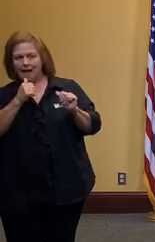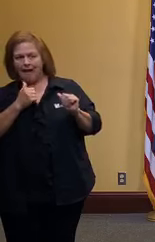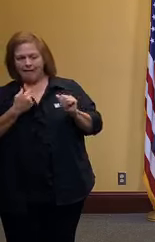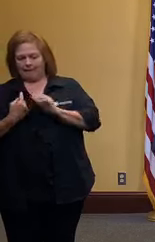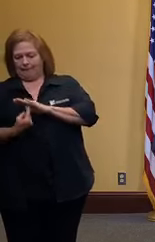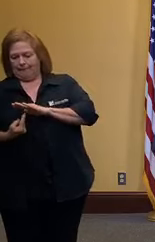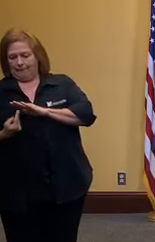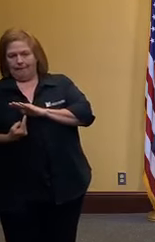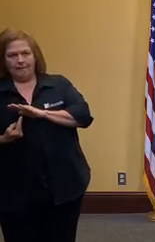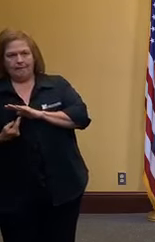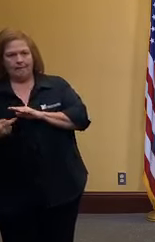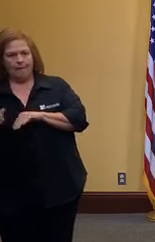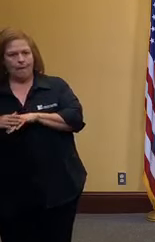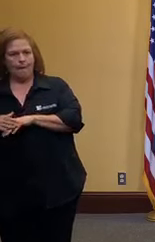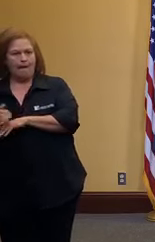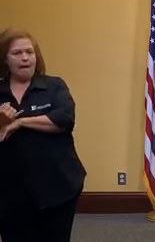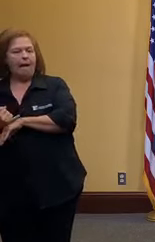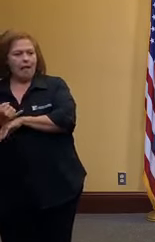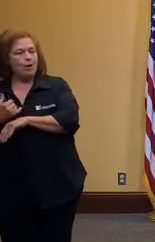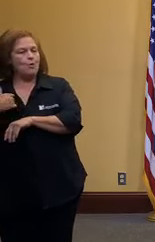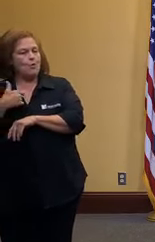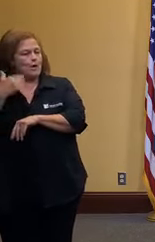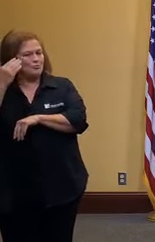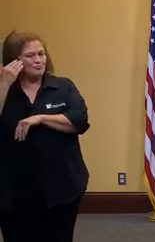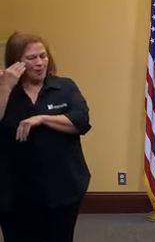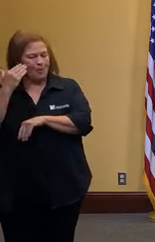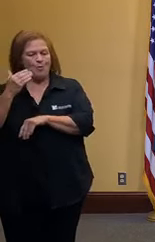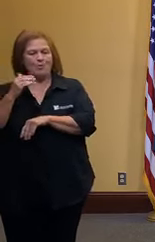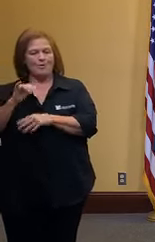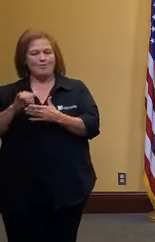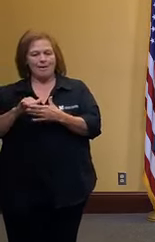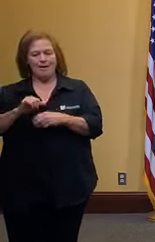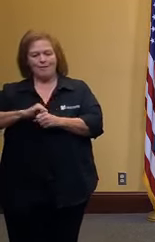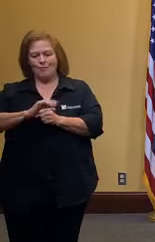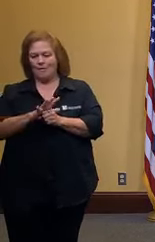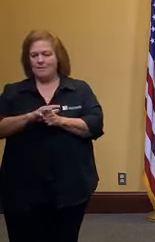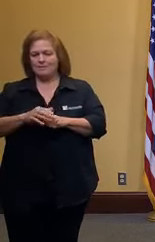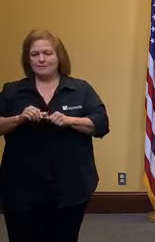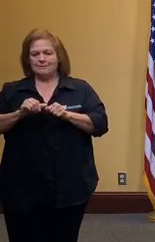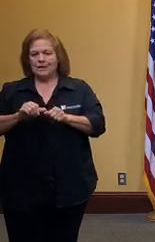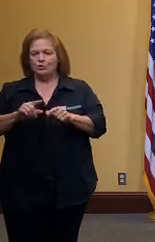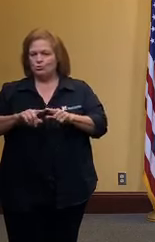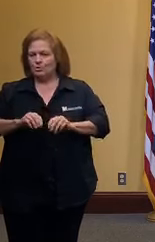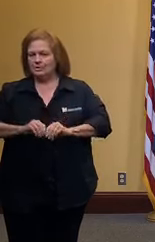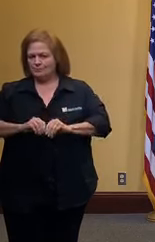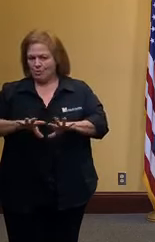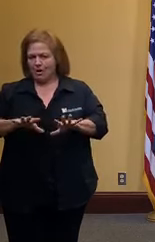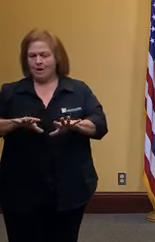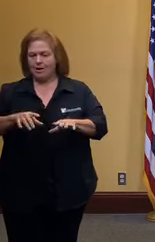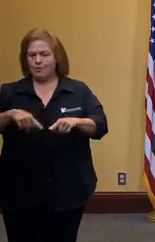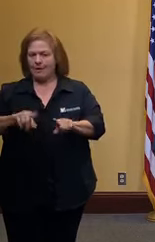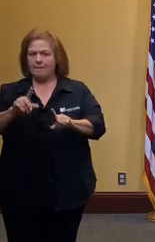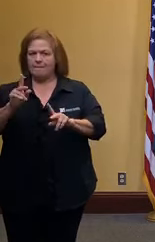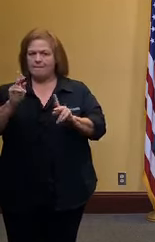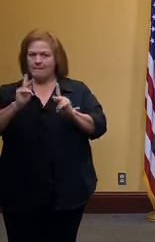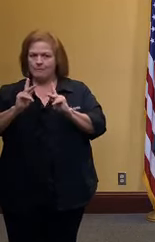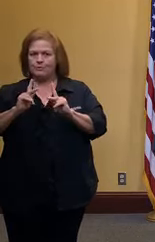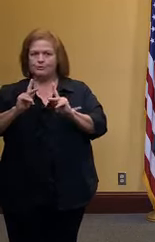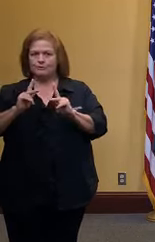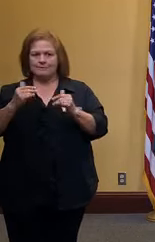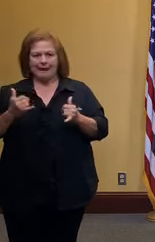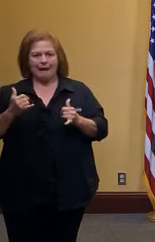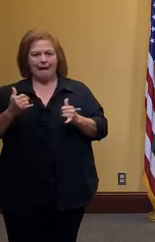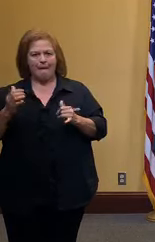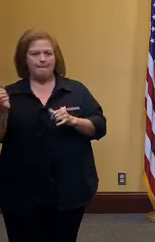we know that covid continues to spread every day particularly as more folks enter in public we also